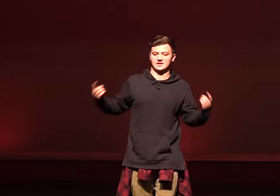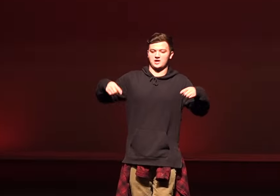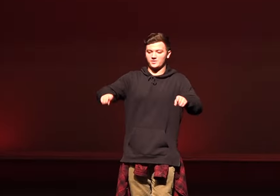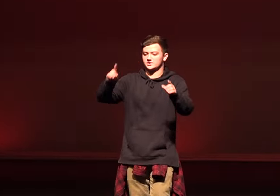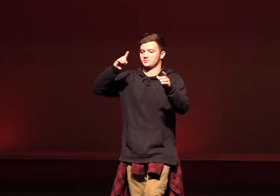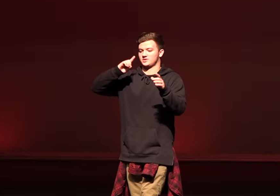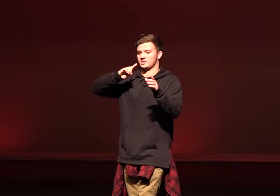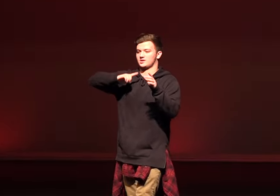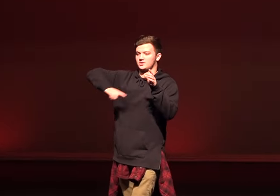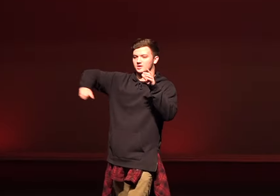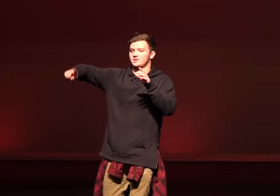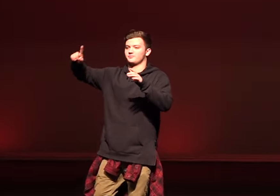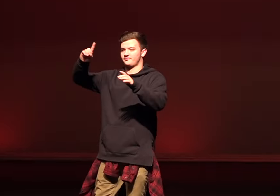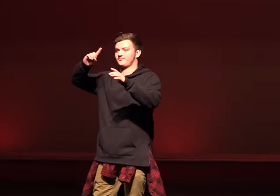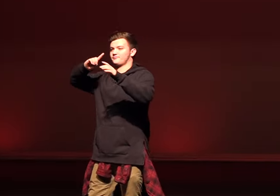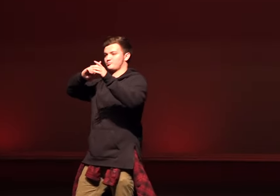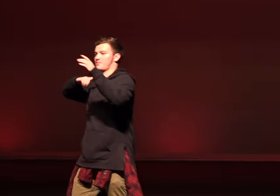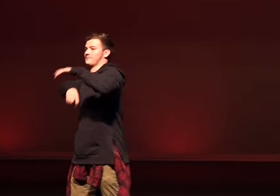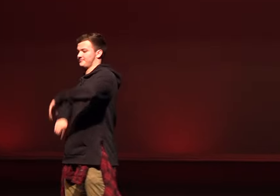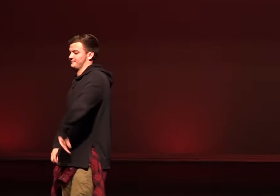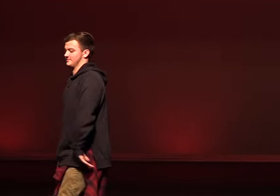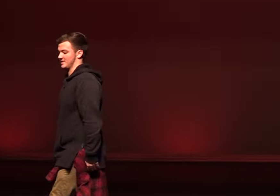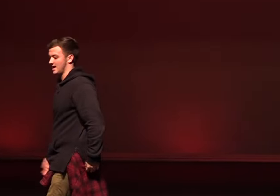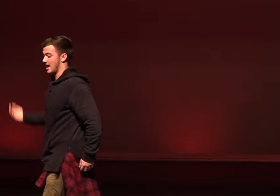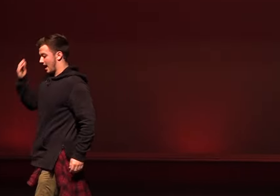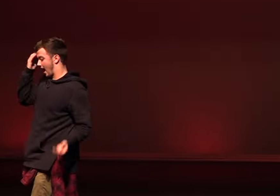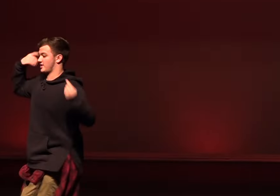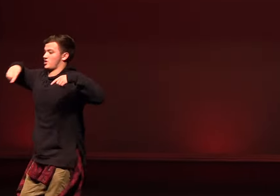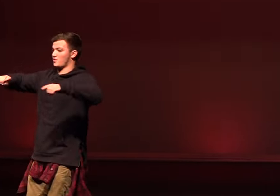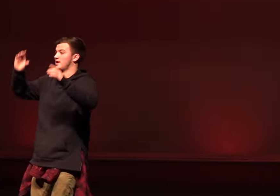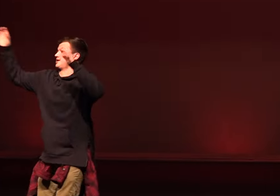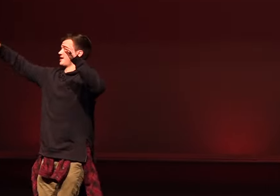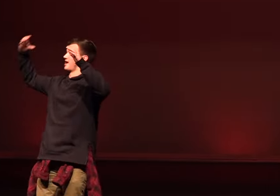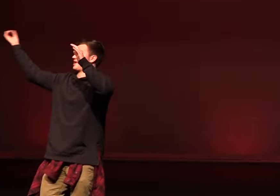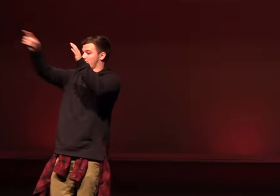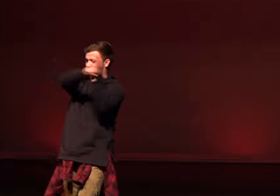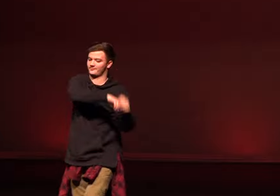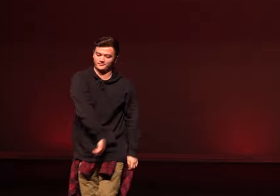night when you need my love And I know when that hotline bling